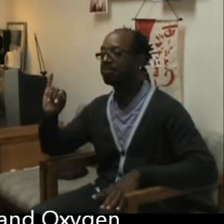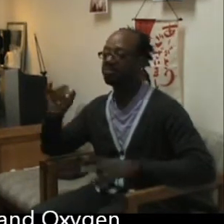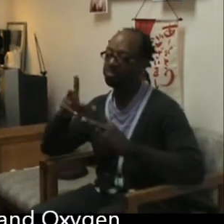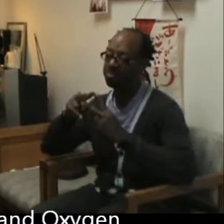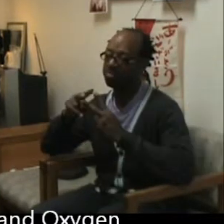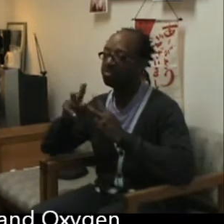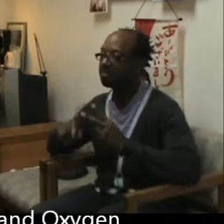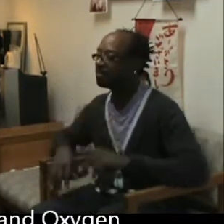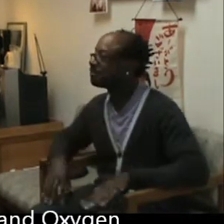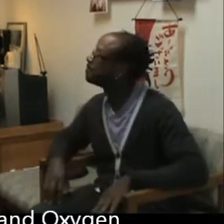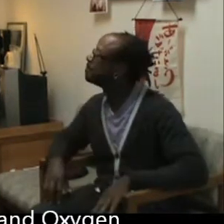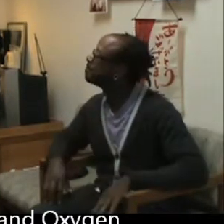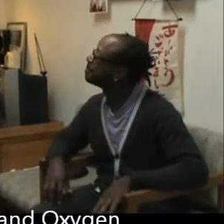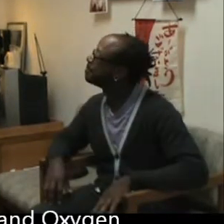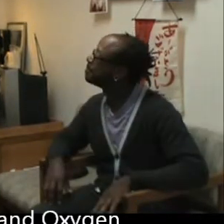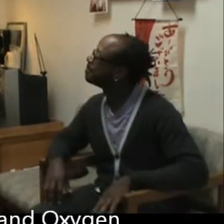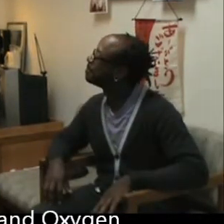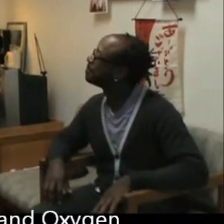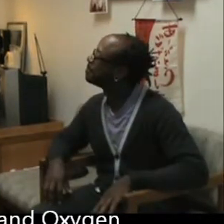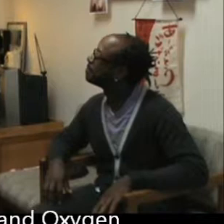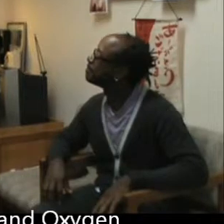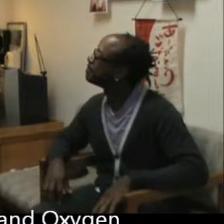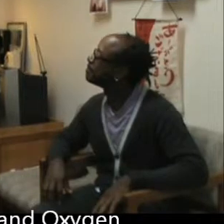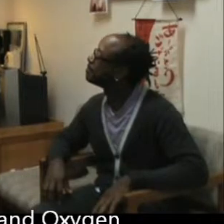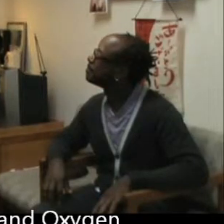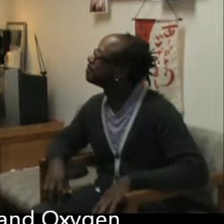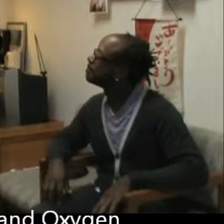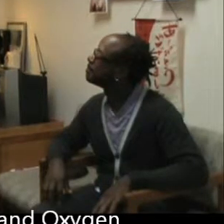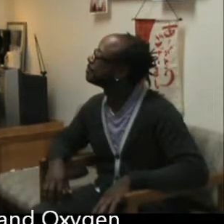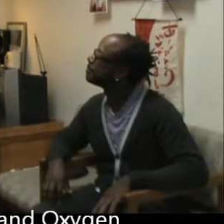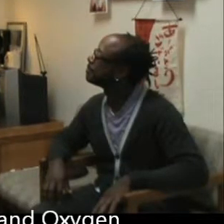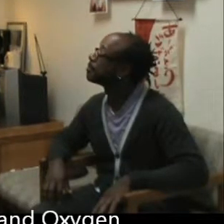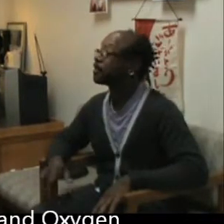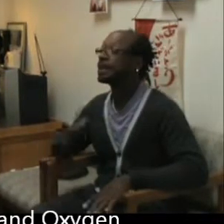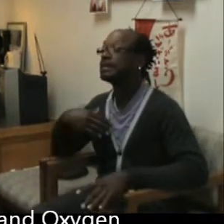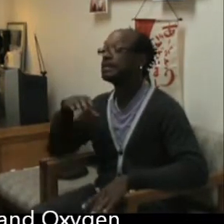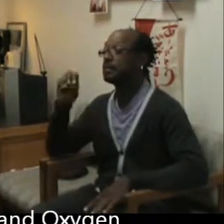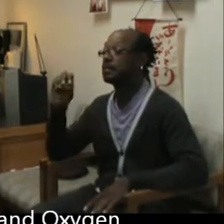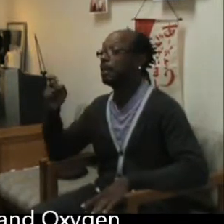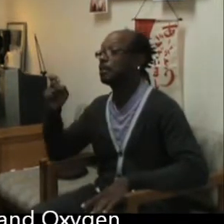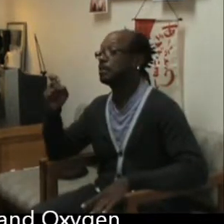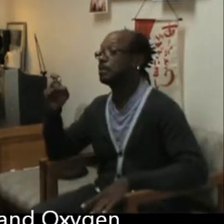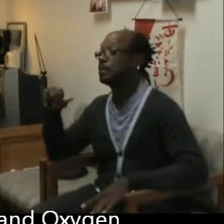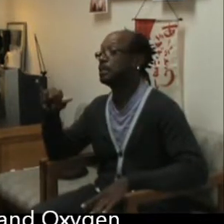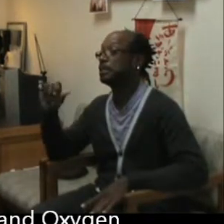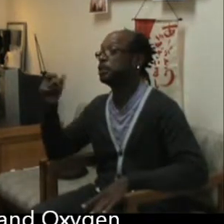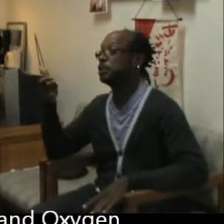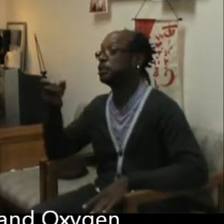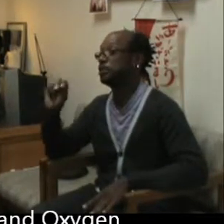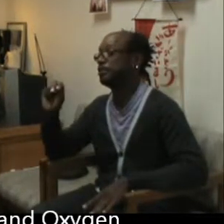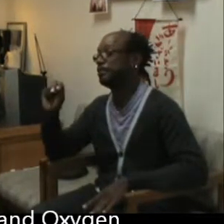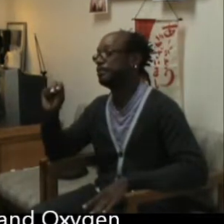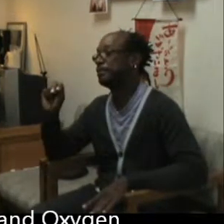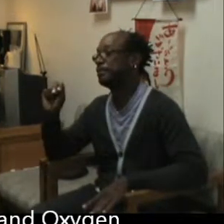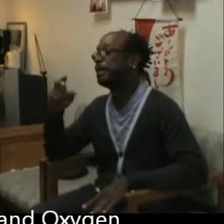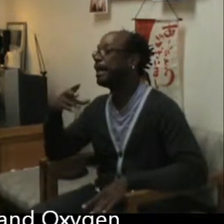it's oxygen and energy.